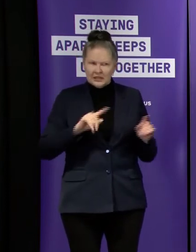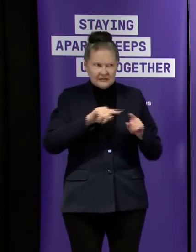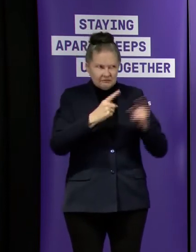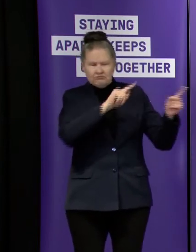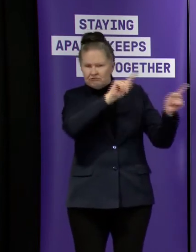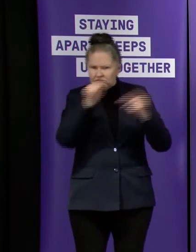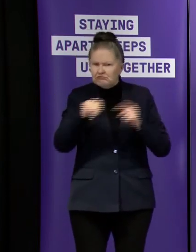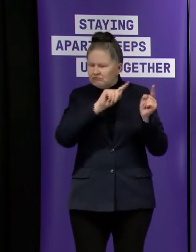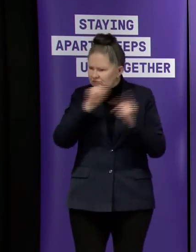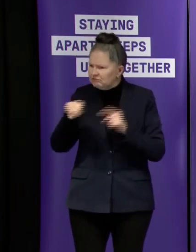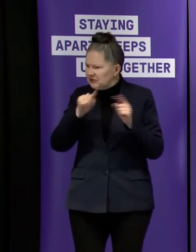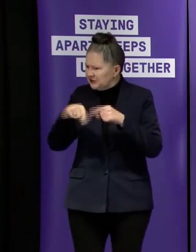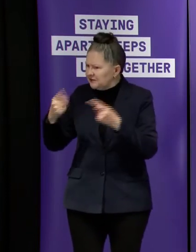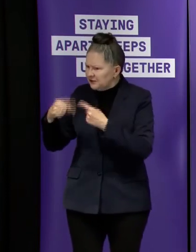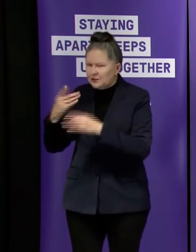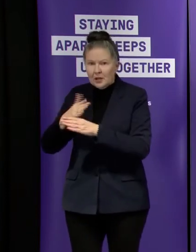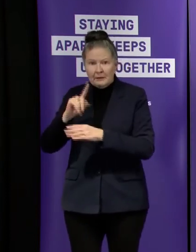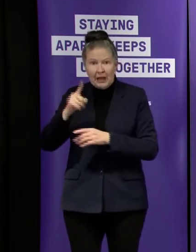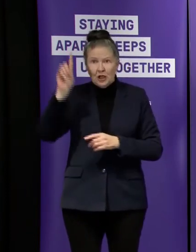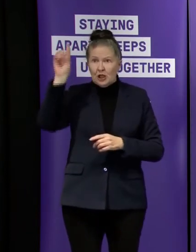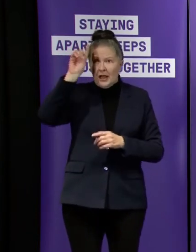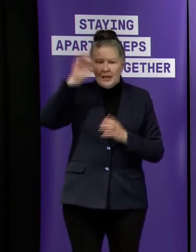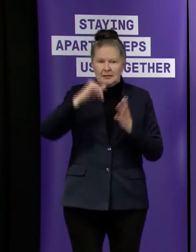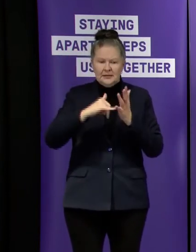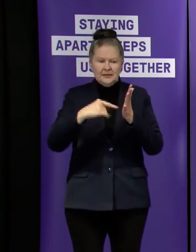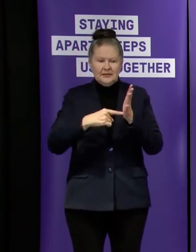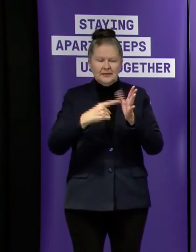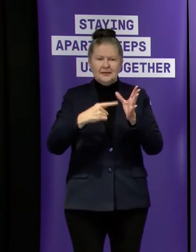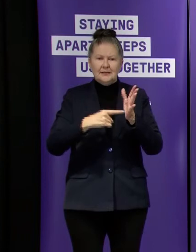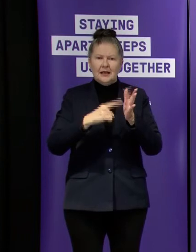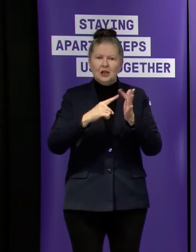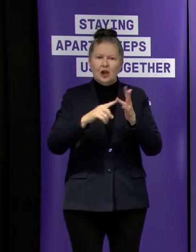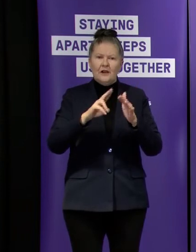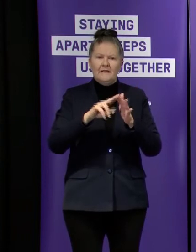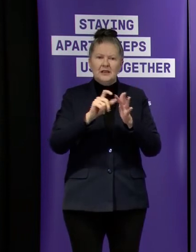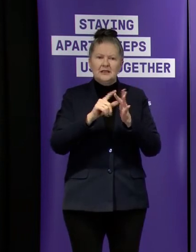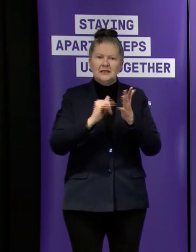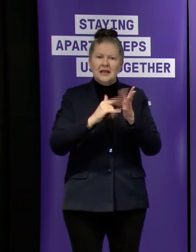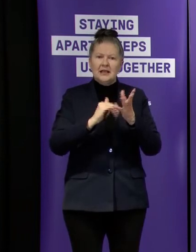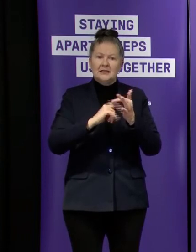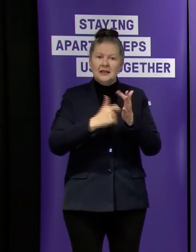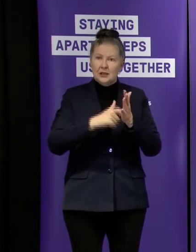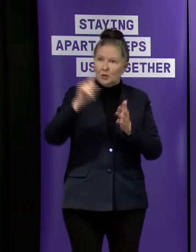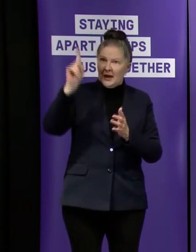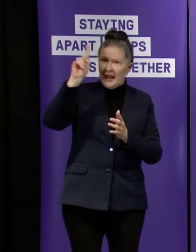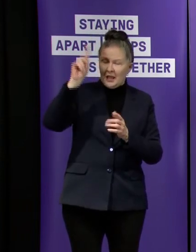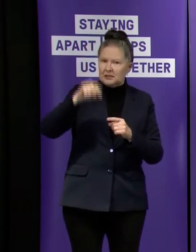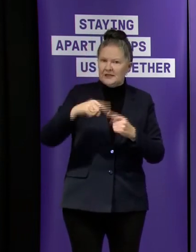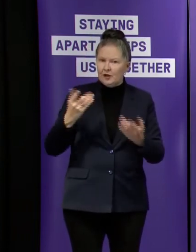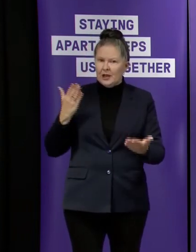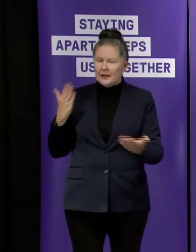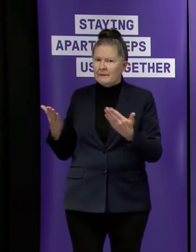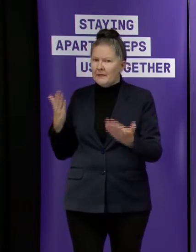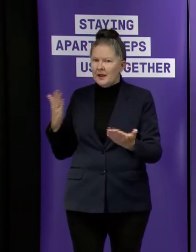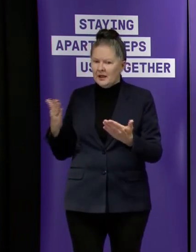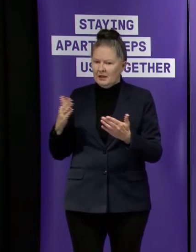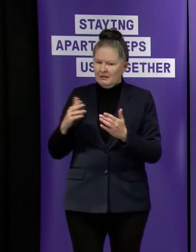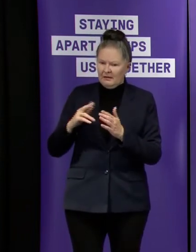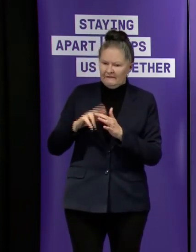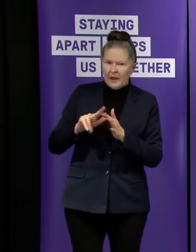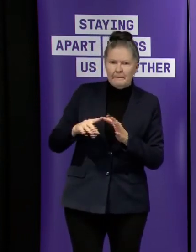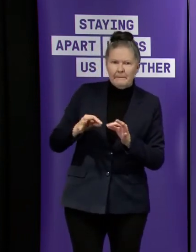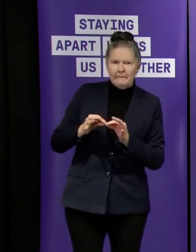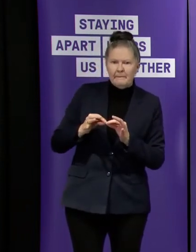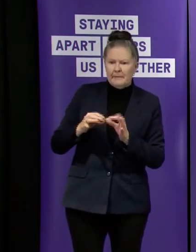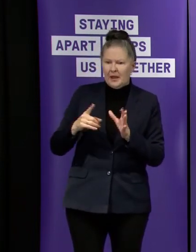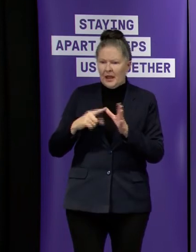the state of disaster today is very different to where things are at in february or april or whenever it might have been so we are